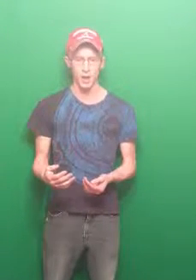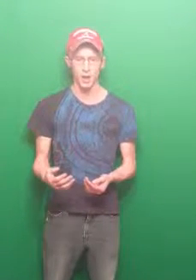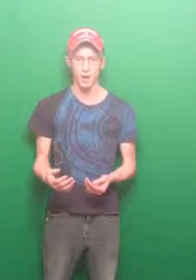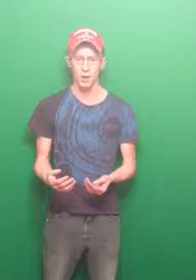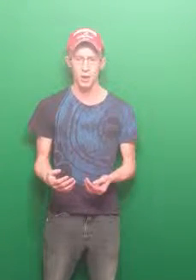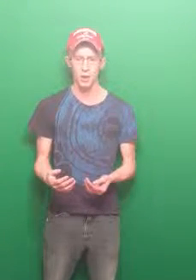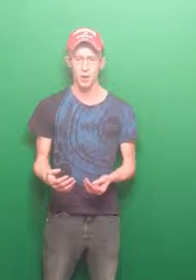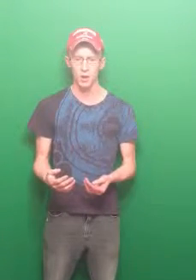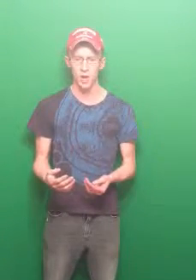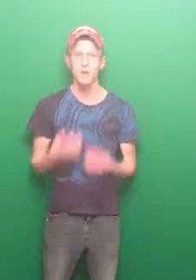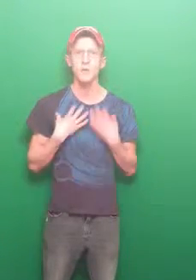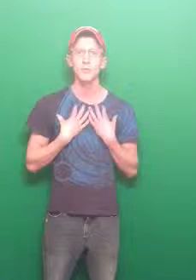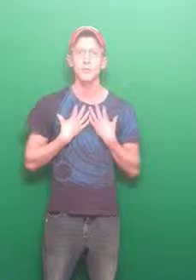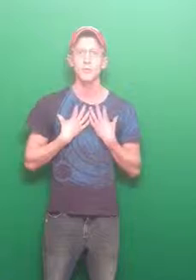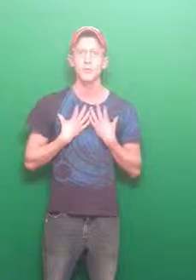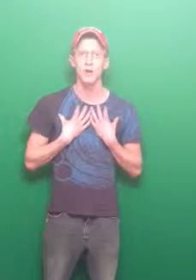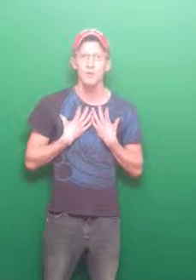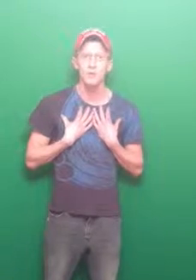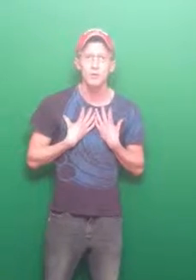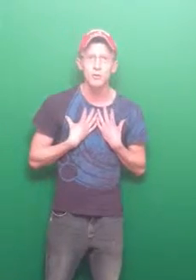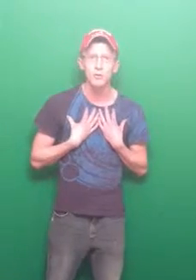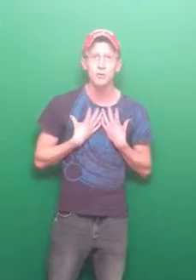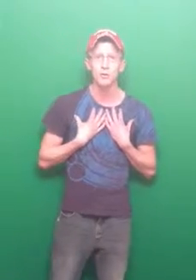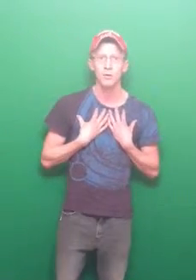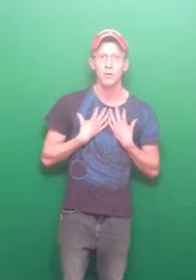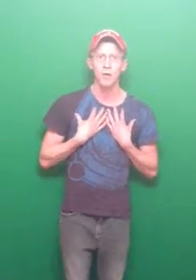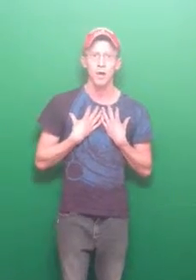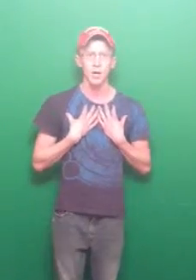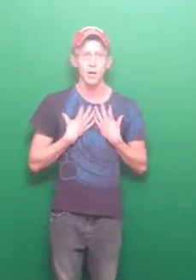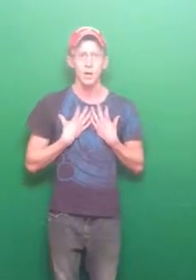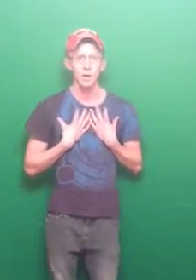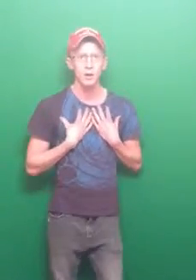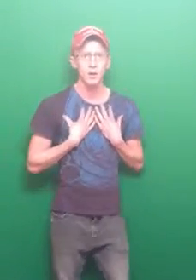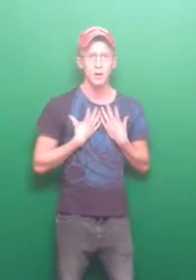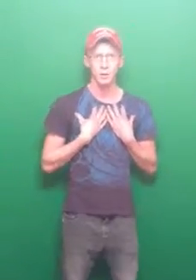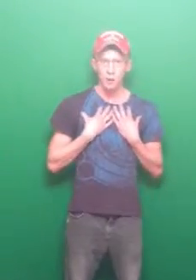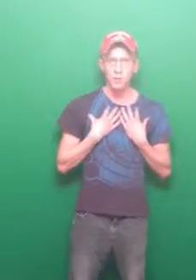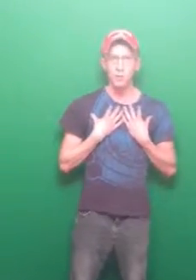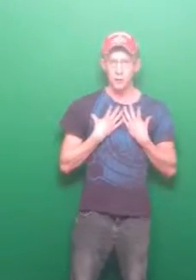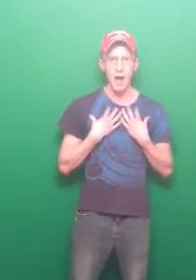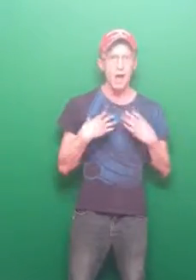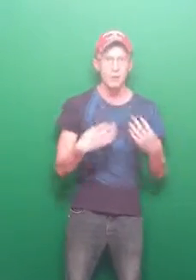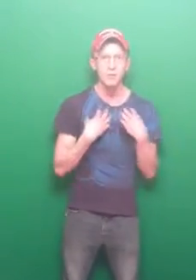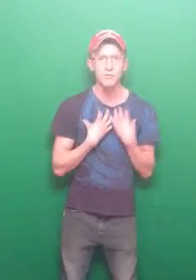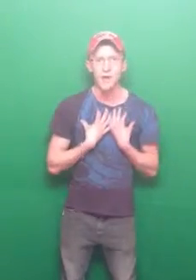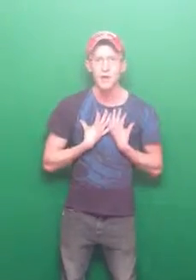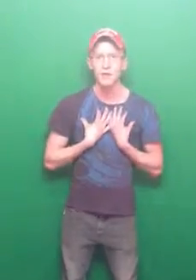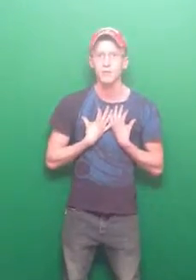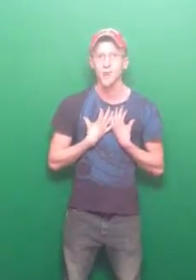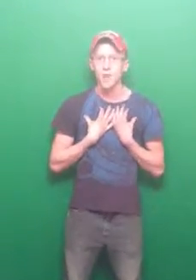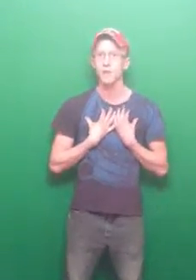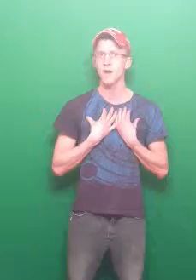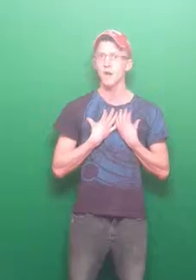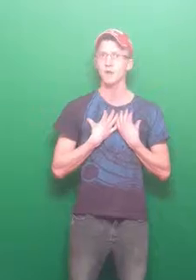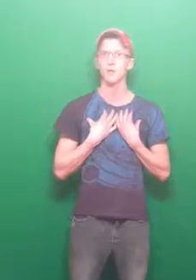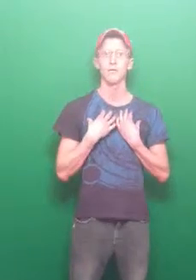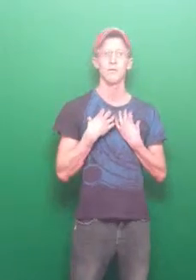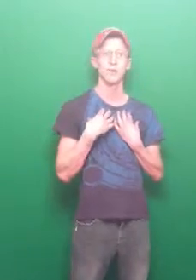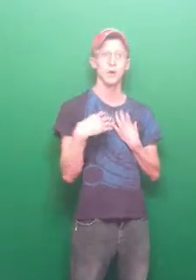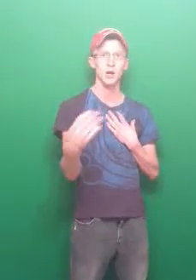I've been being selfish. Like, I have been very, very, very selfish because